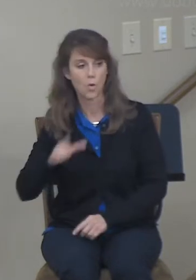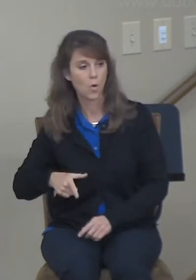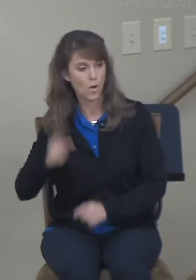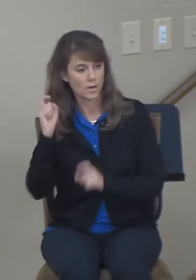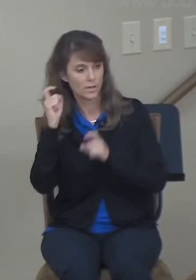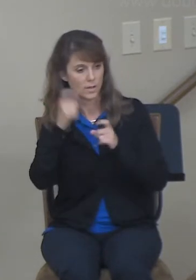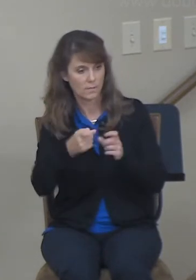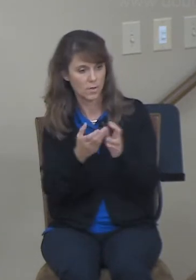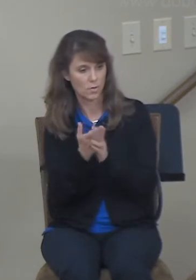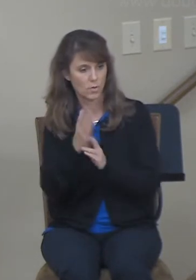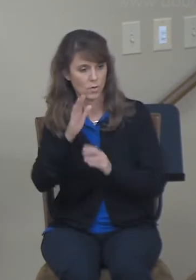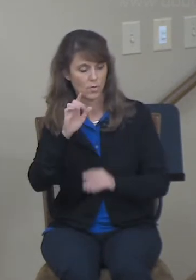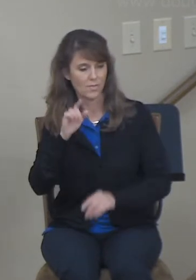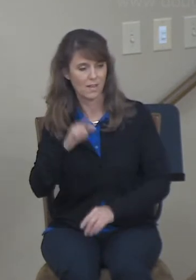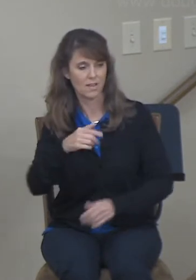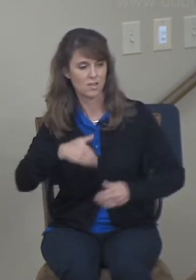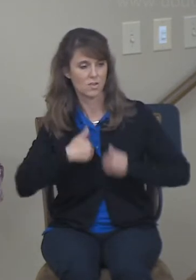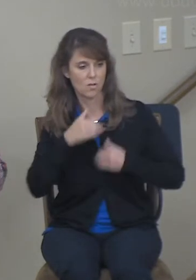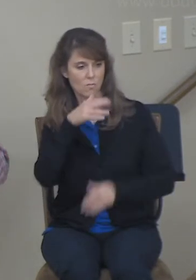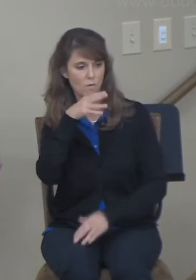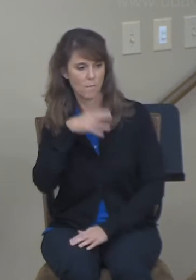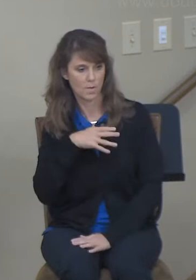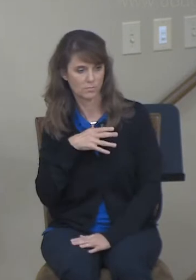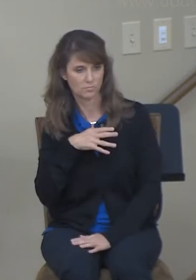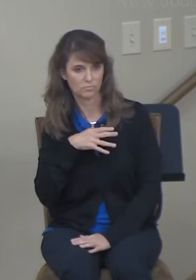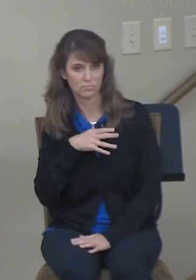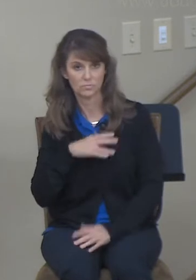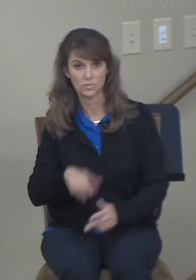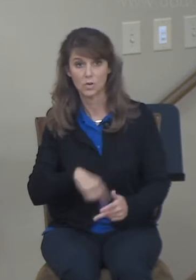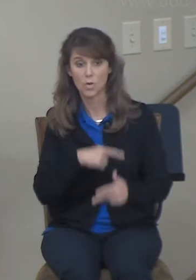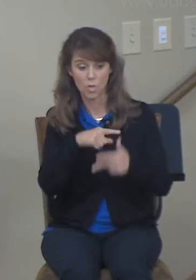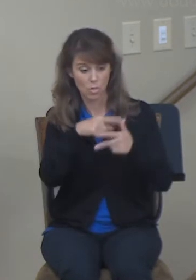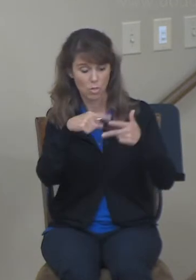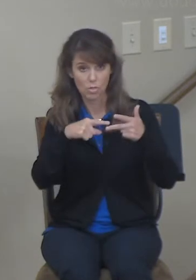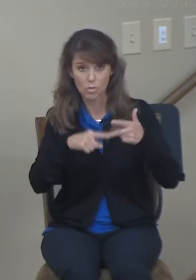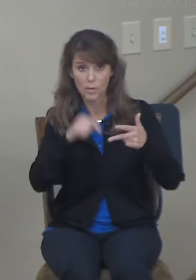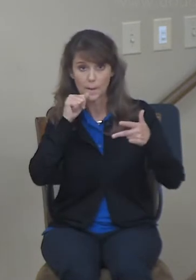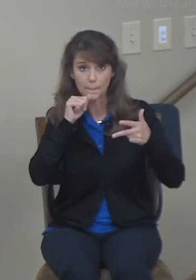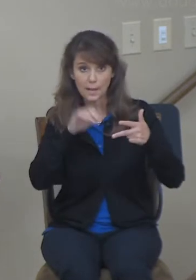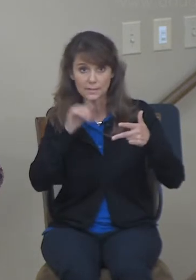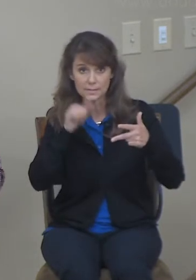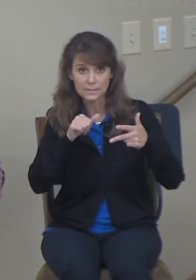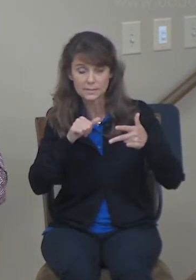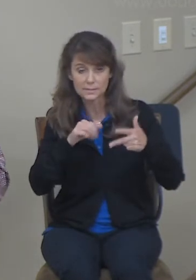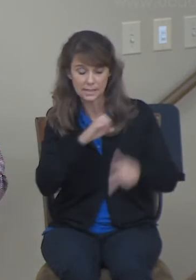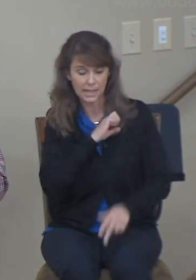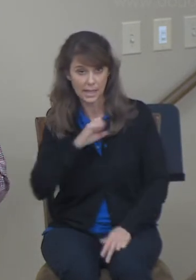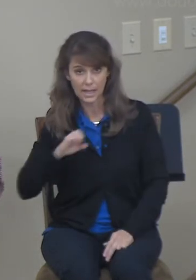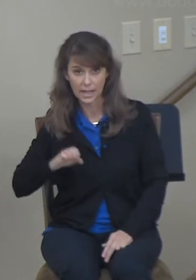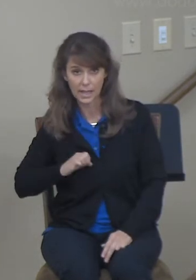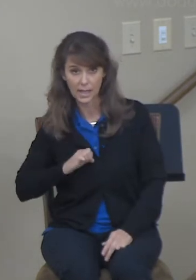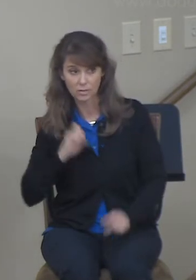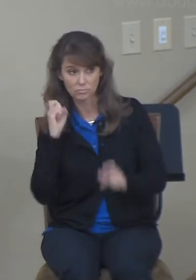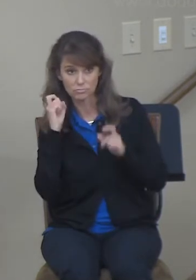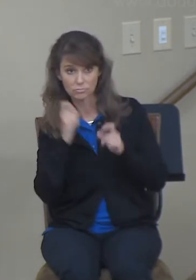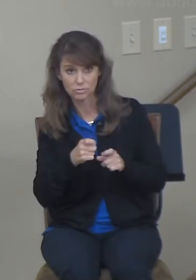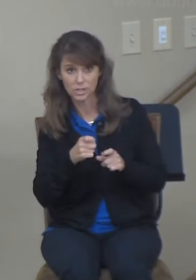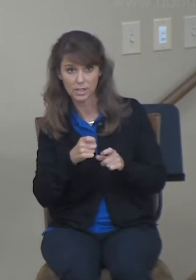this young woman. So, they pronounce this three-fold blessing after witnessing this exchange, this